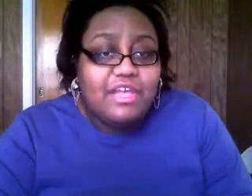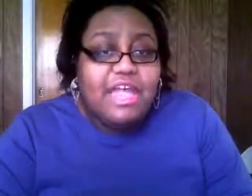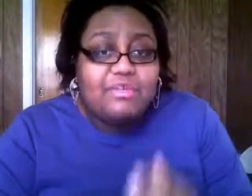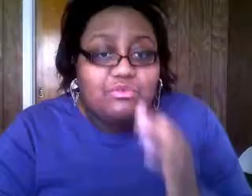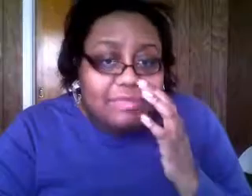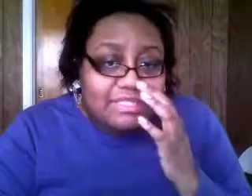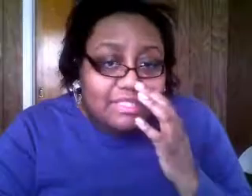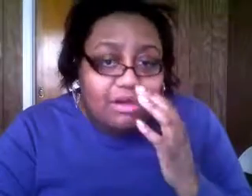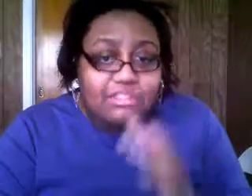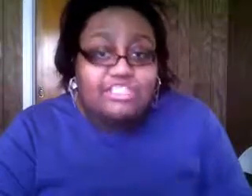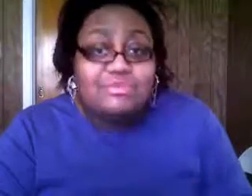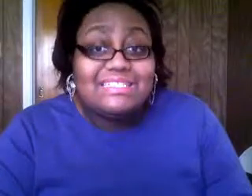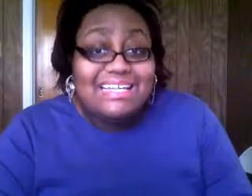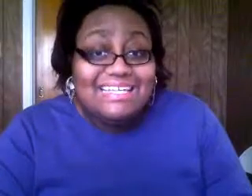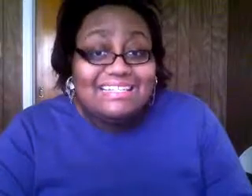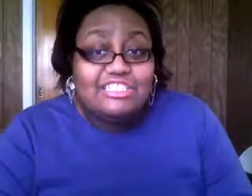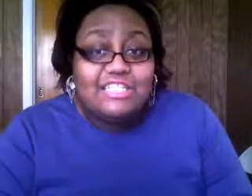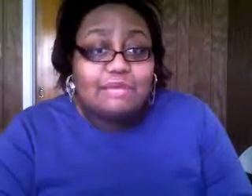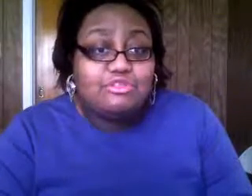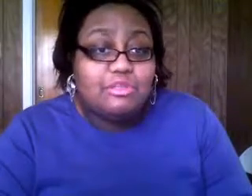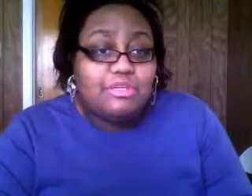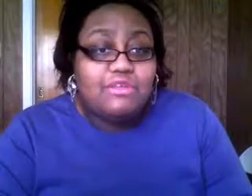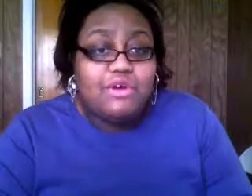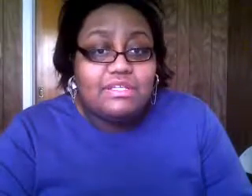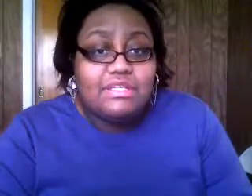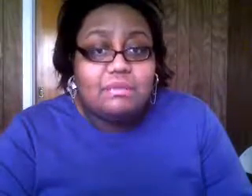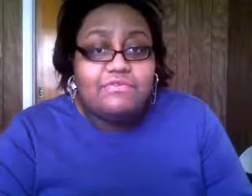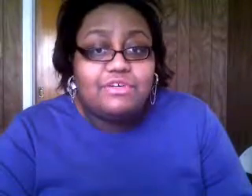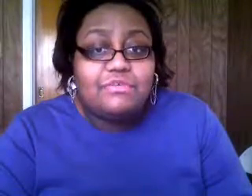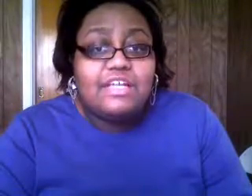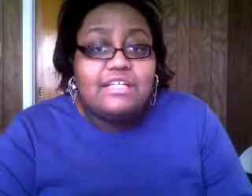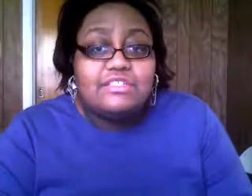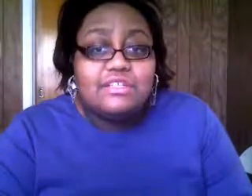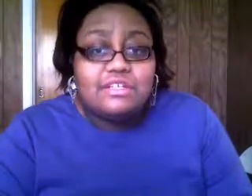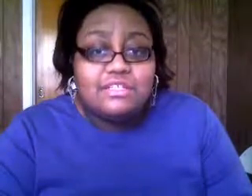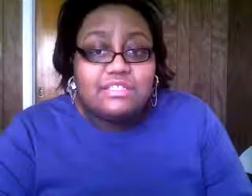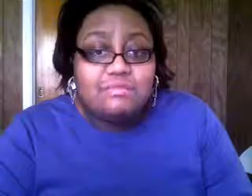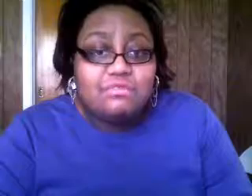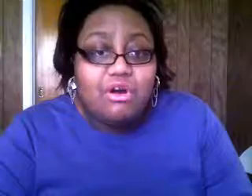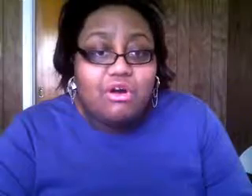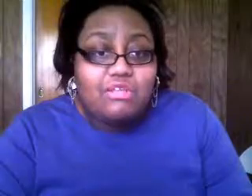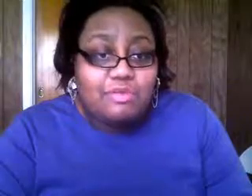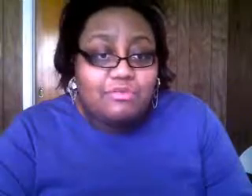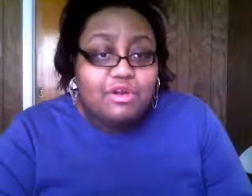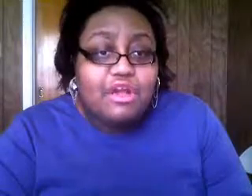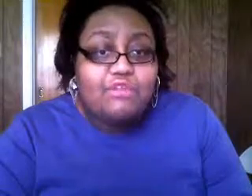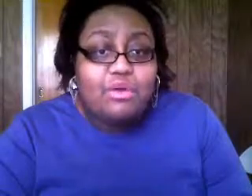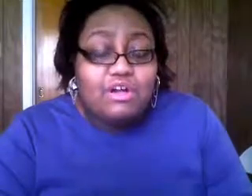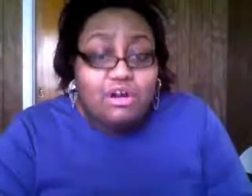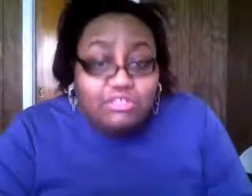and when the woman saw that she was not hid she came trembling and falling down before him she declared unto him before all the people for what cause